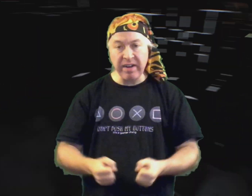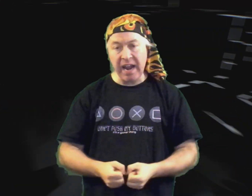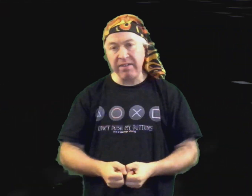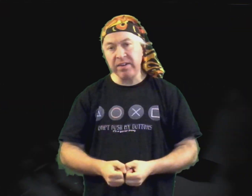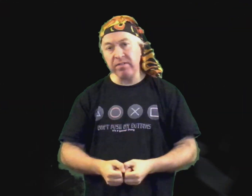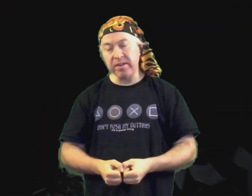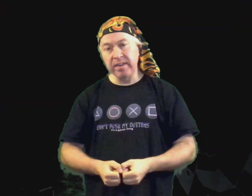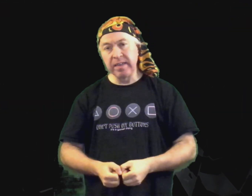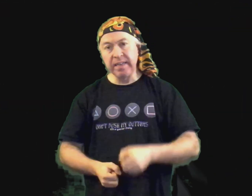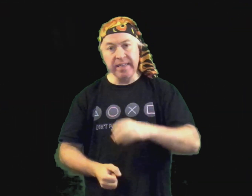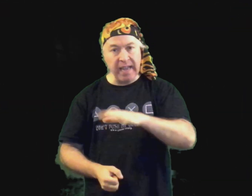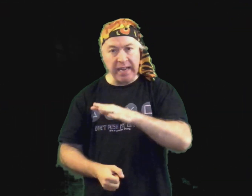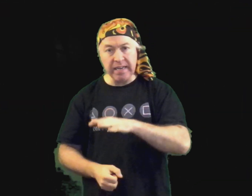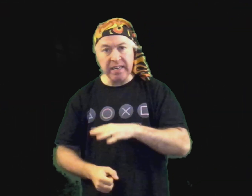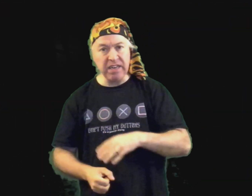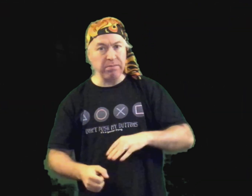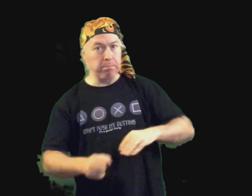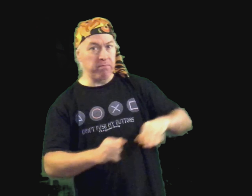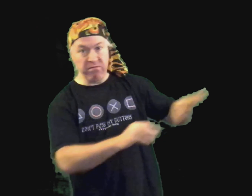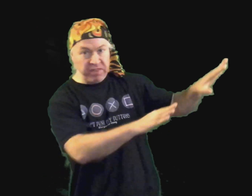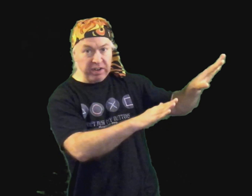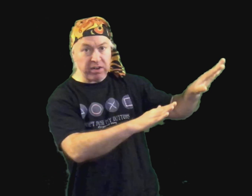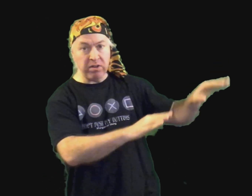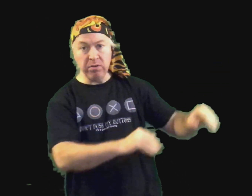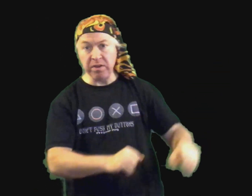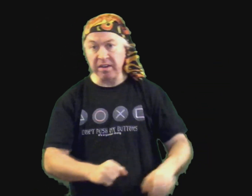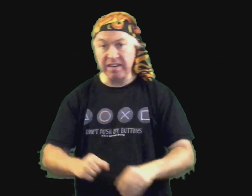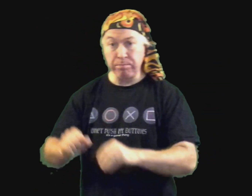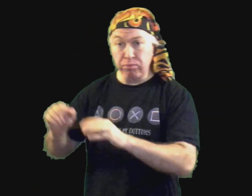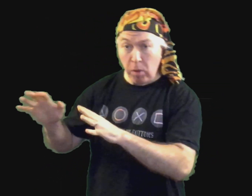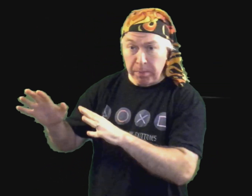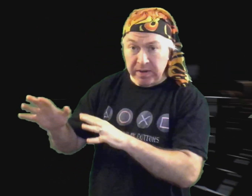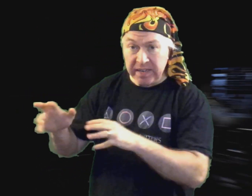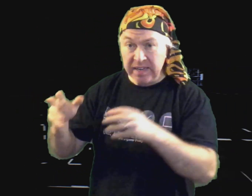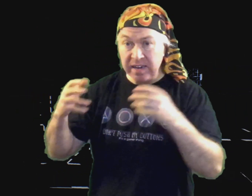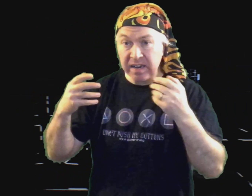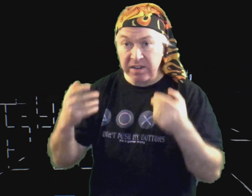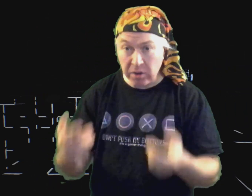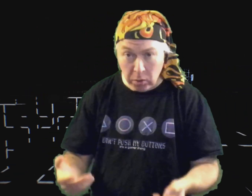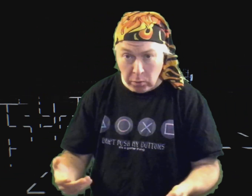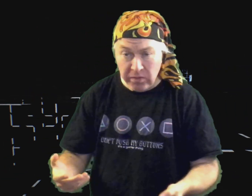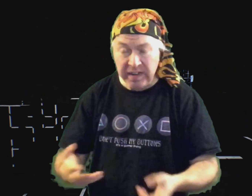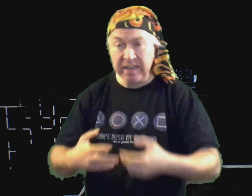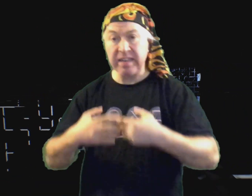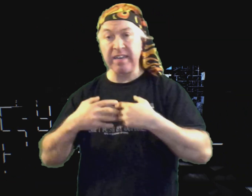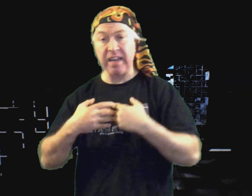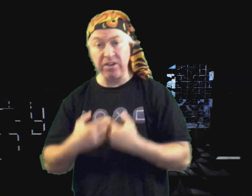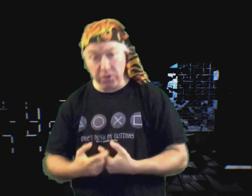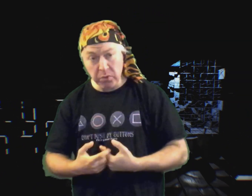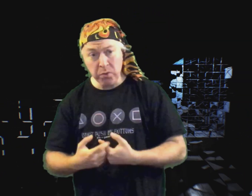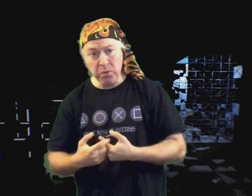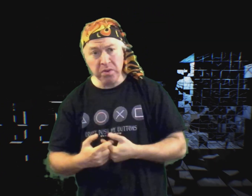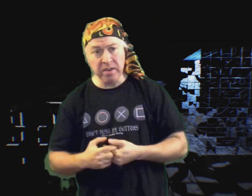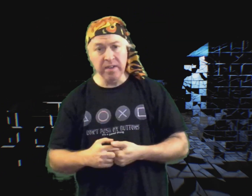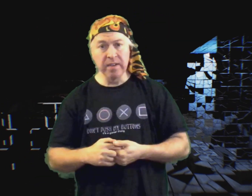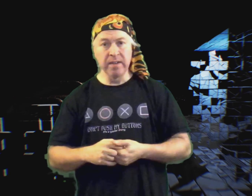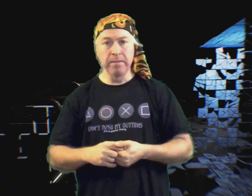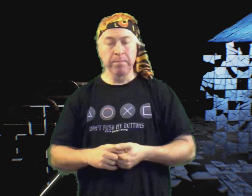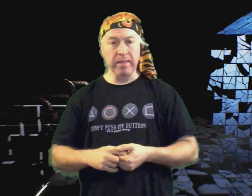characters. Getting these vehicles and these properties and this clothing and the tattoos and